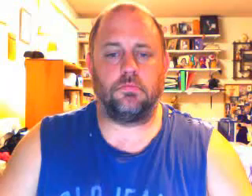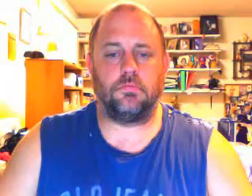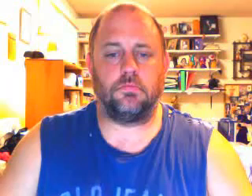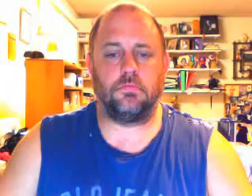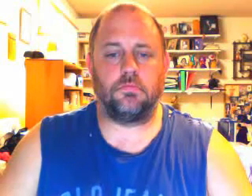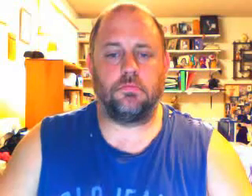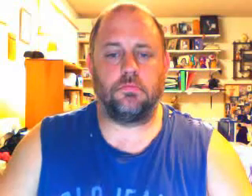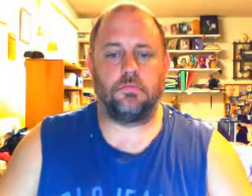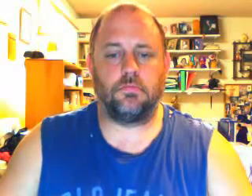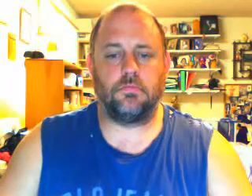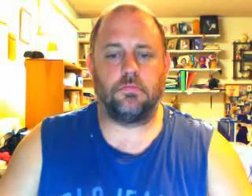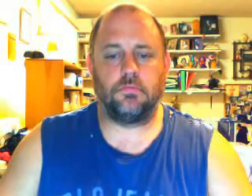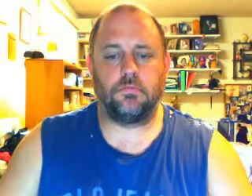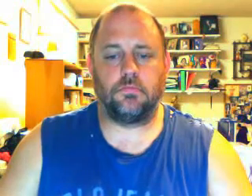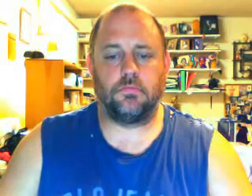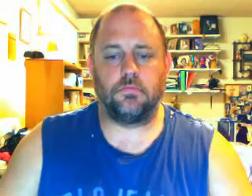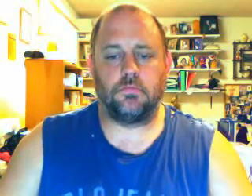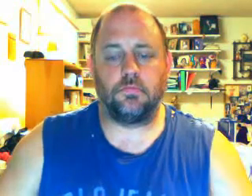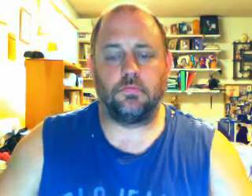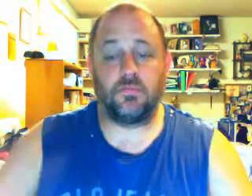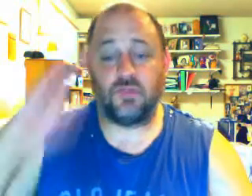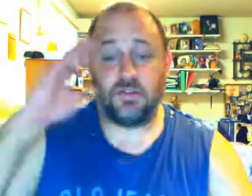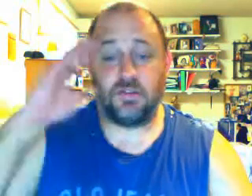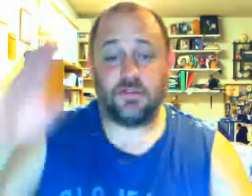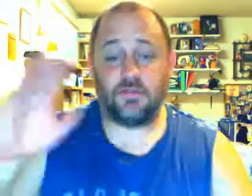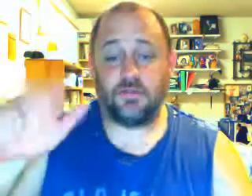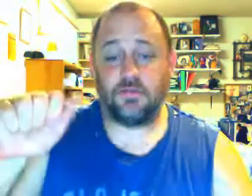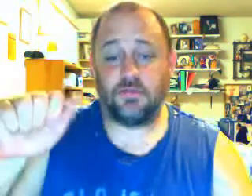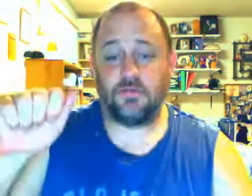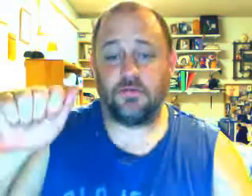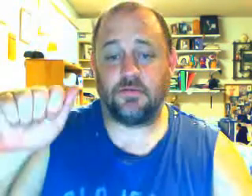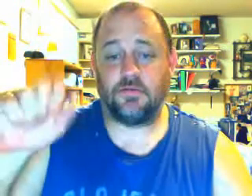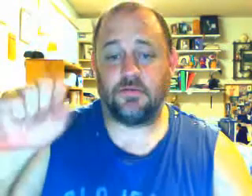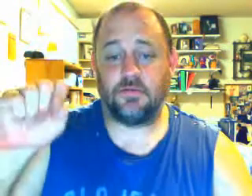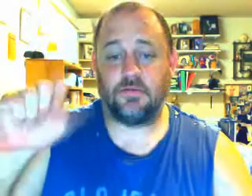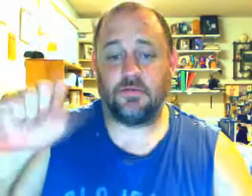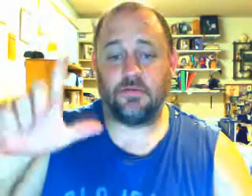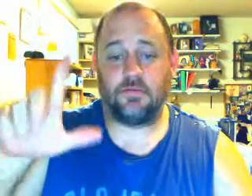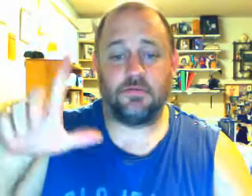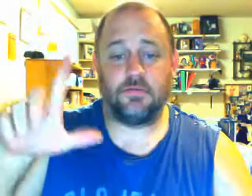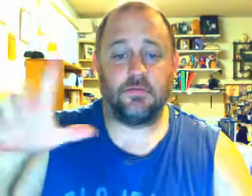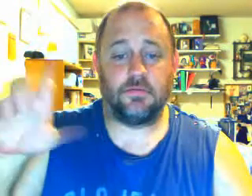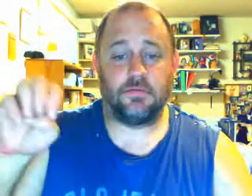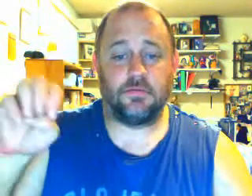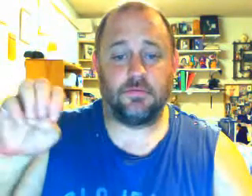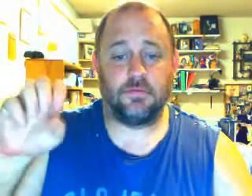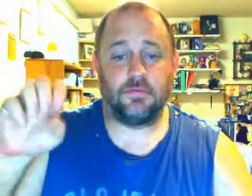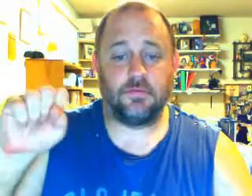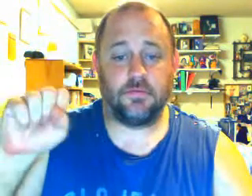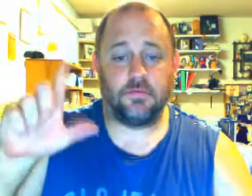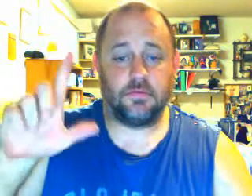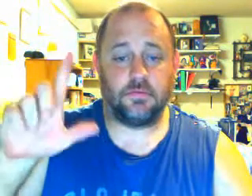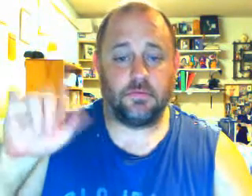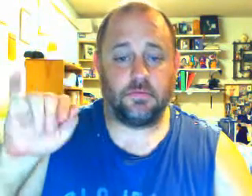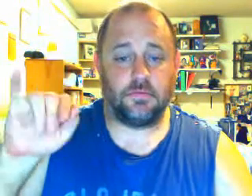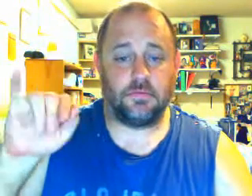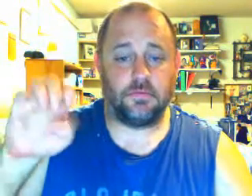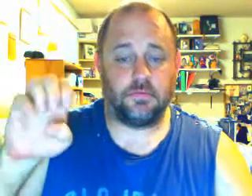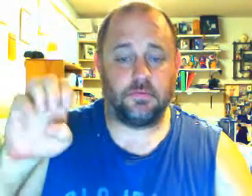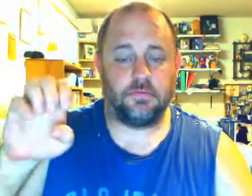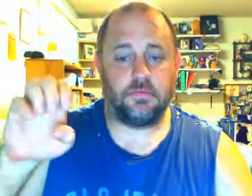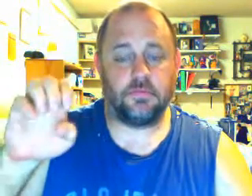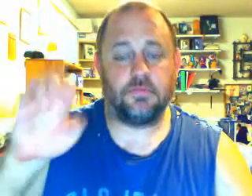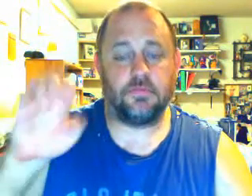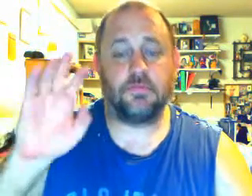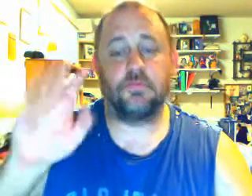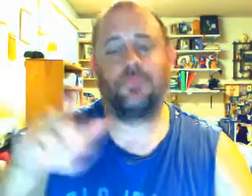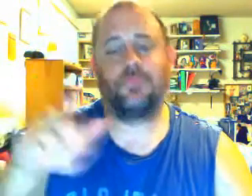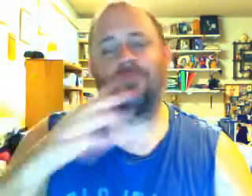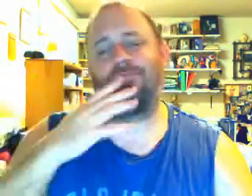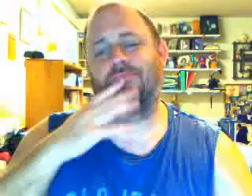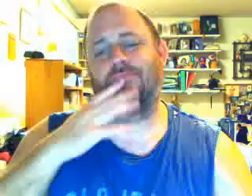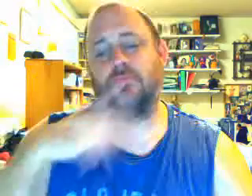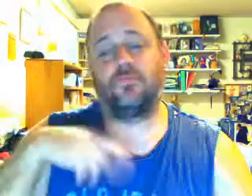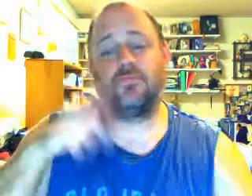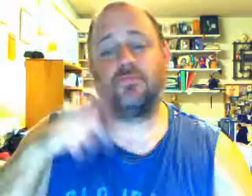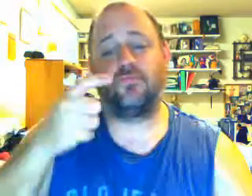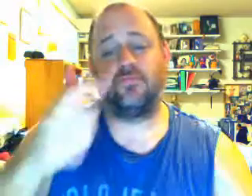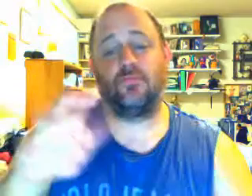...sets them apart. This comes straight from the ancient world. Gladiators would dress up as a favorite god or hero. We would have generals that would